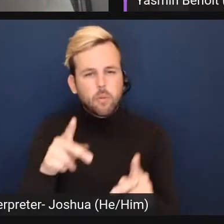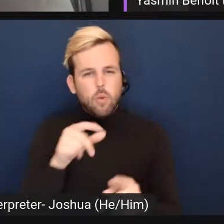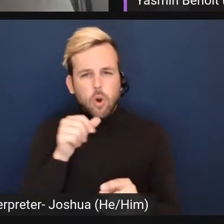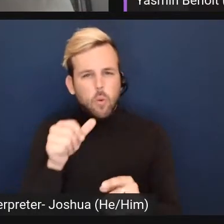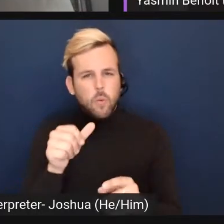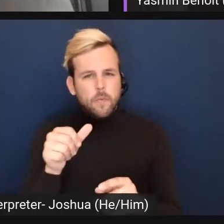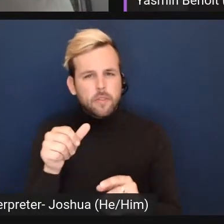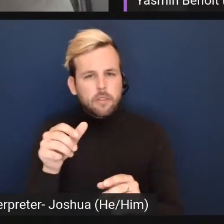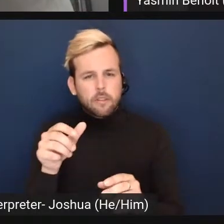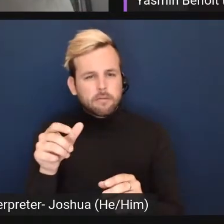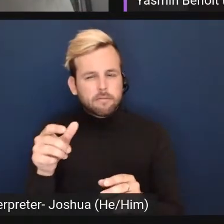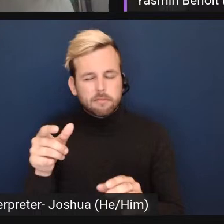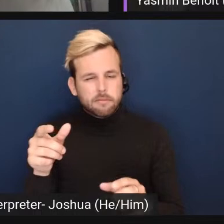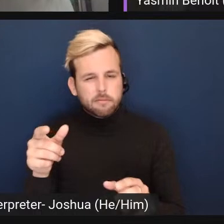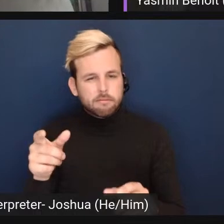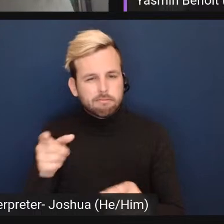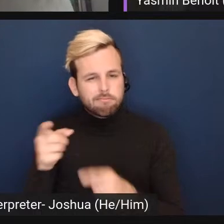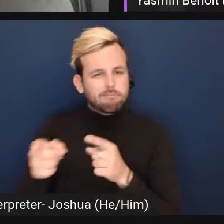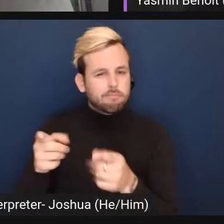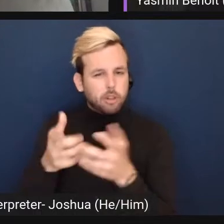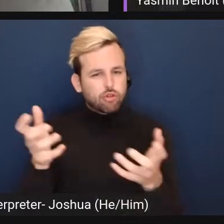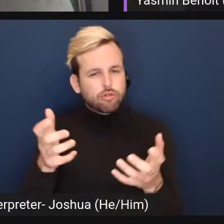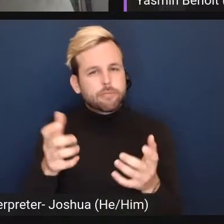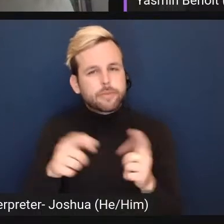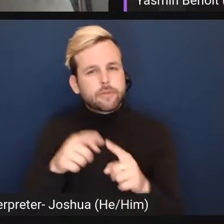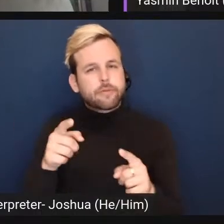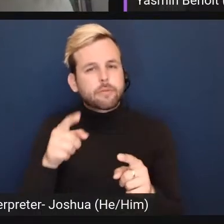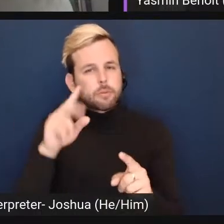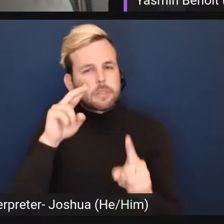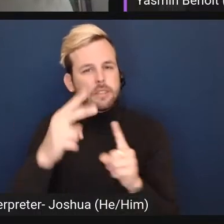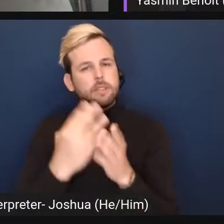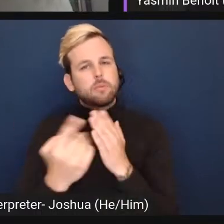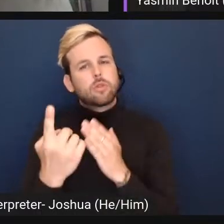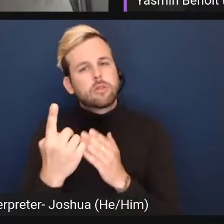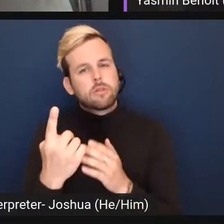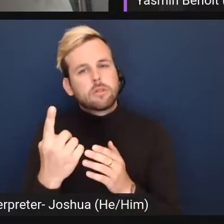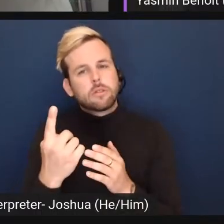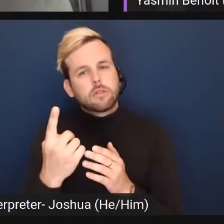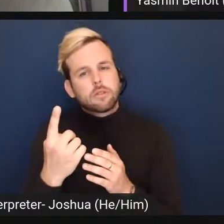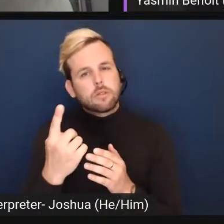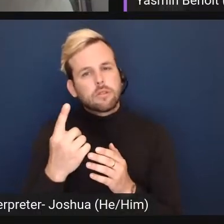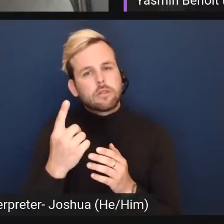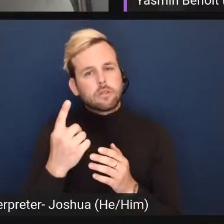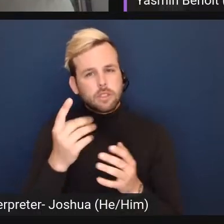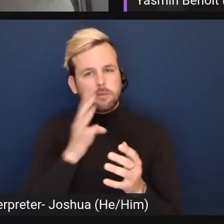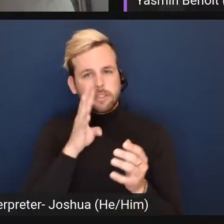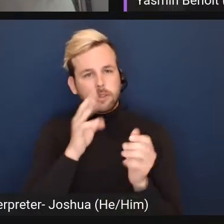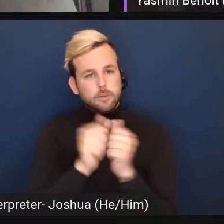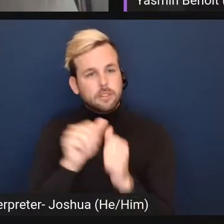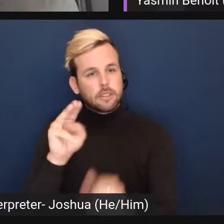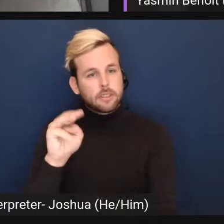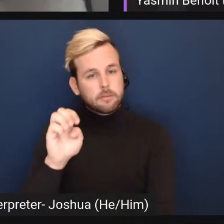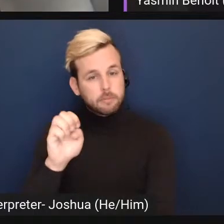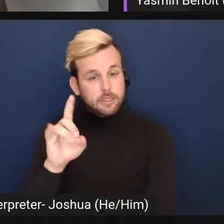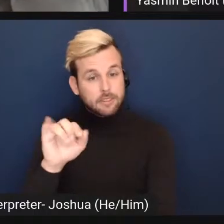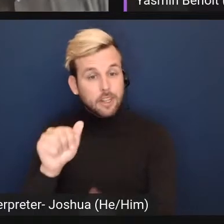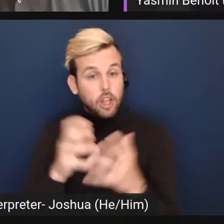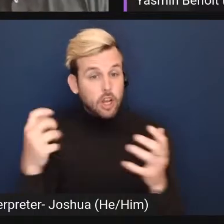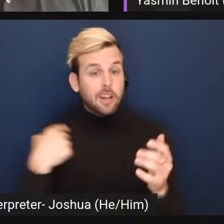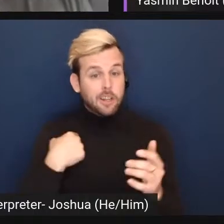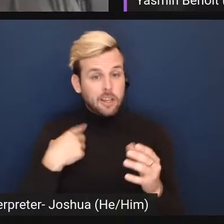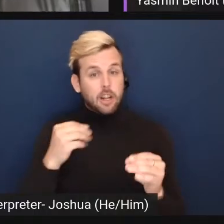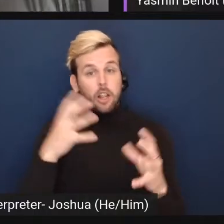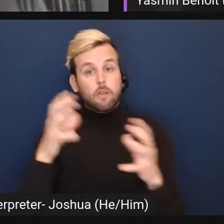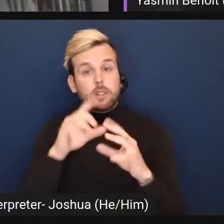as people fear they will. And I just say that from the perspective of someone that inherently ends up talking to the media a lot, and ends up getting a lot of